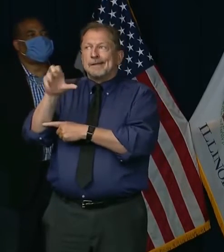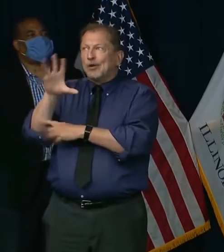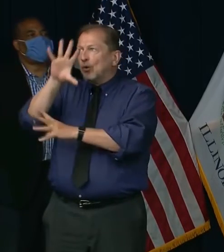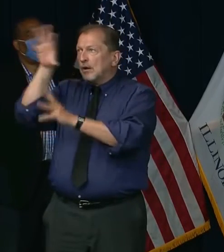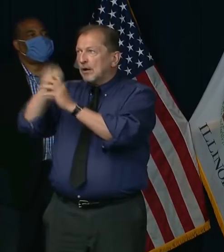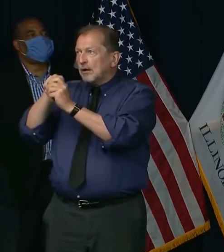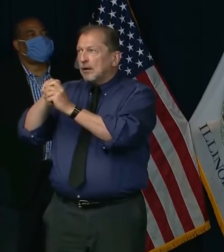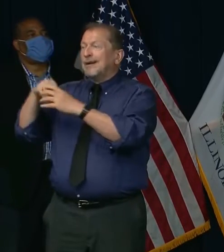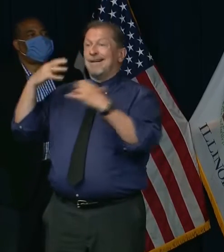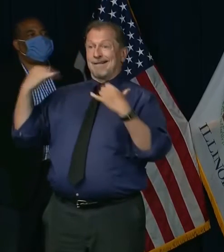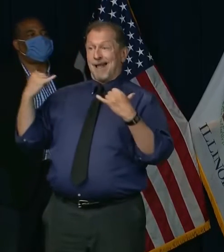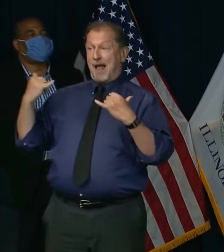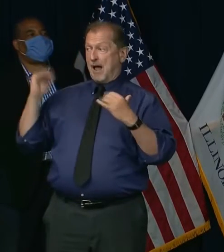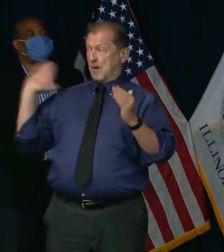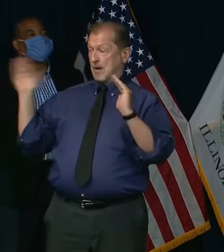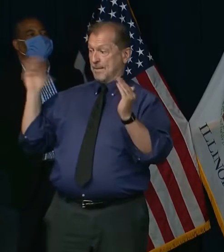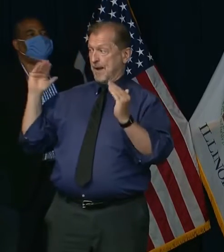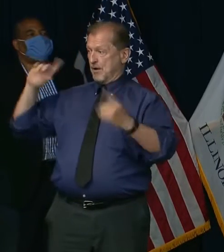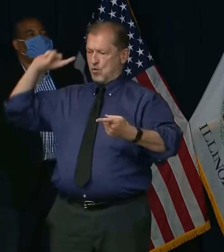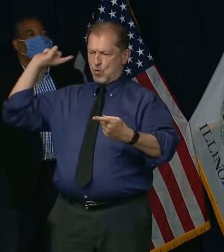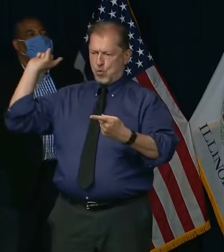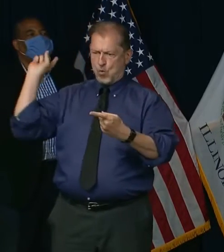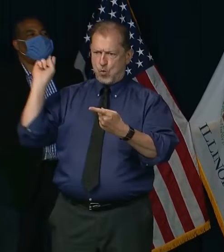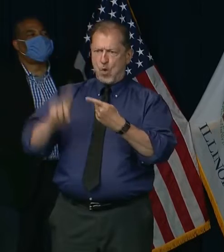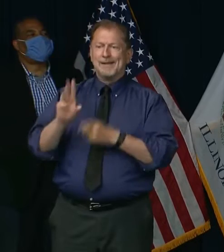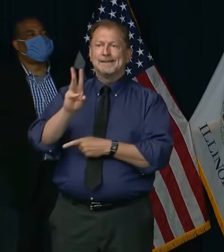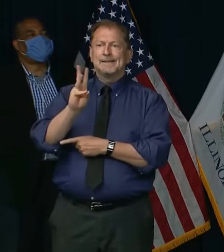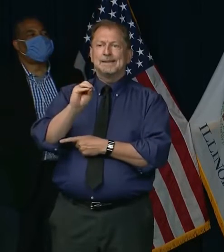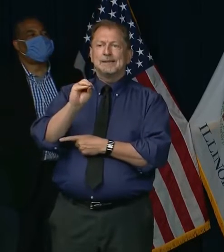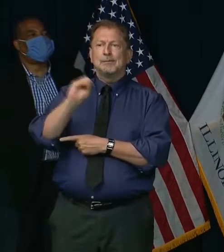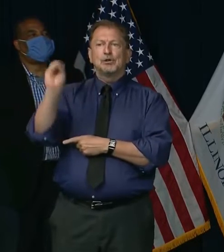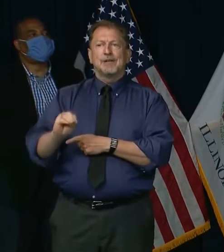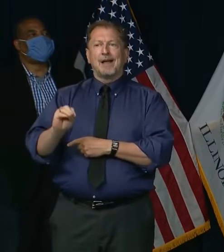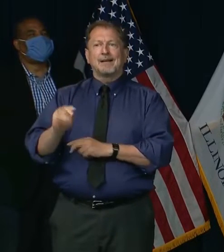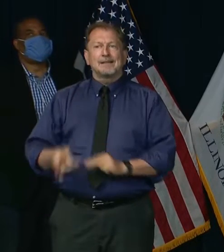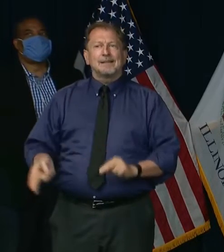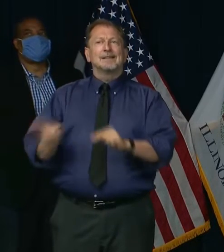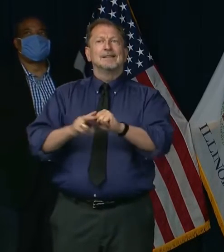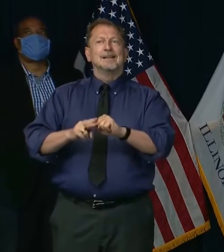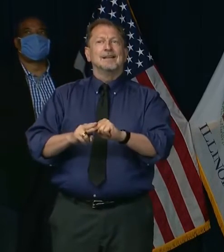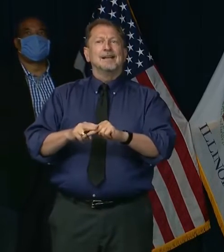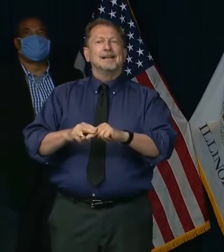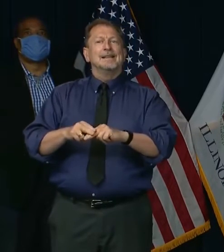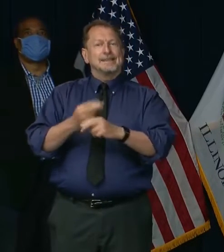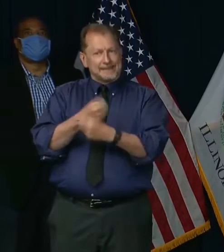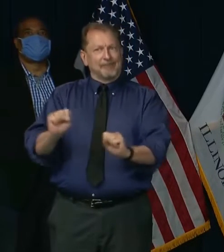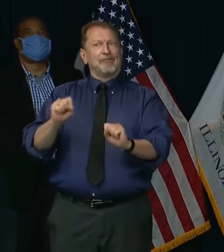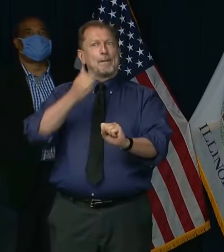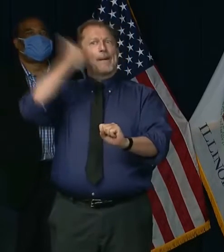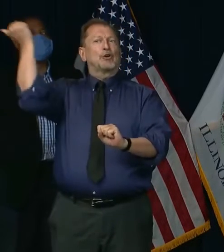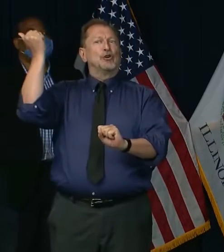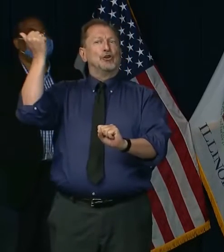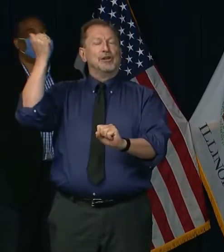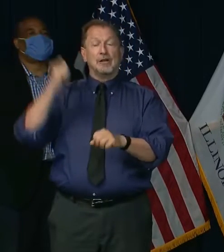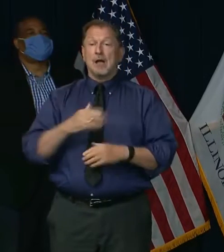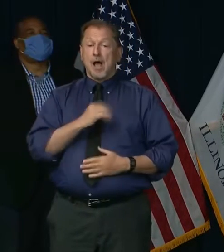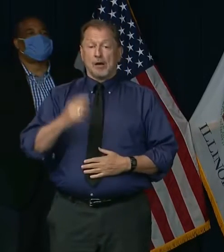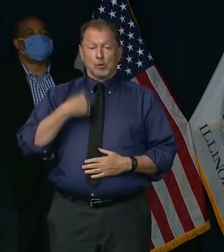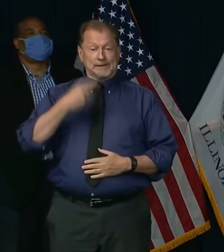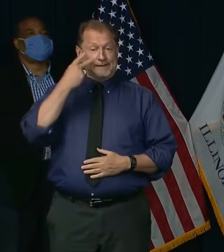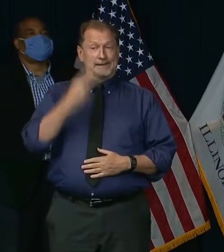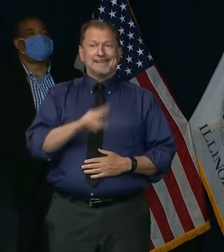has dropped by over 60%. And we've seen a 67% decrease in ventilator use